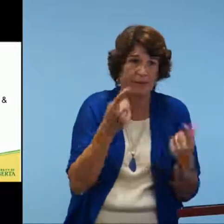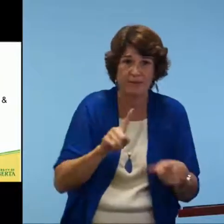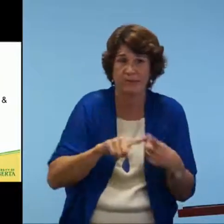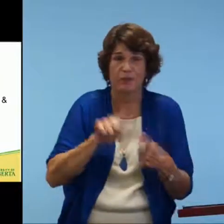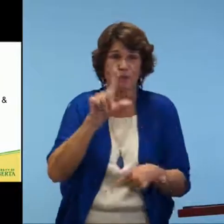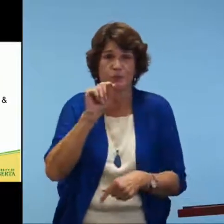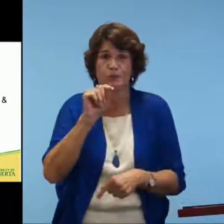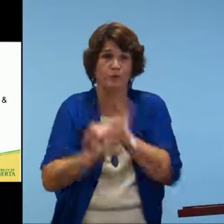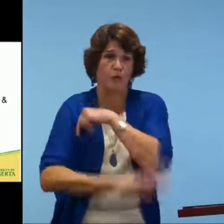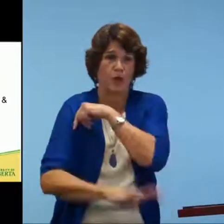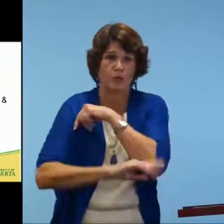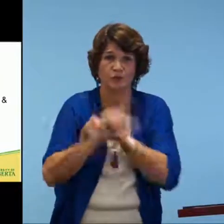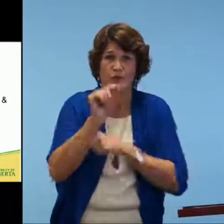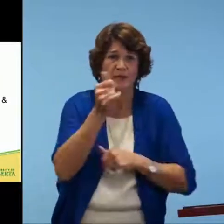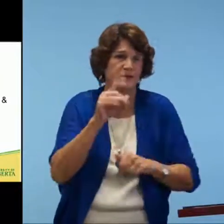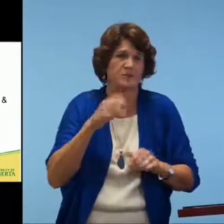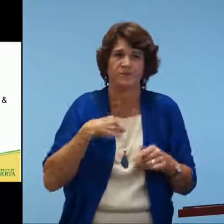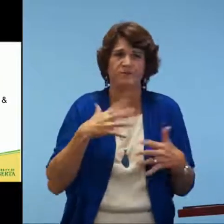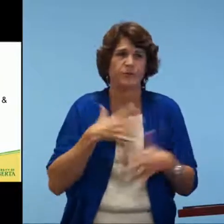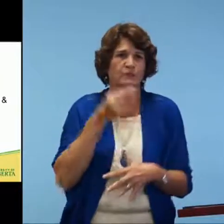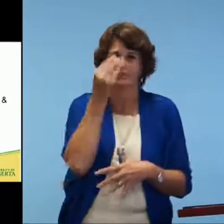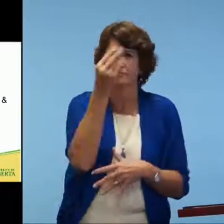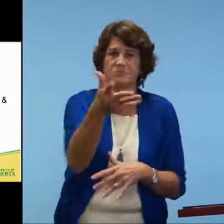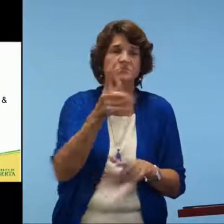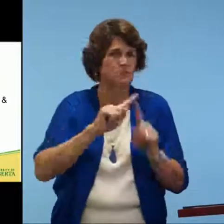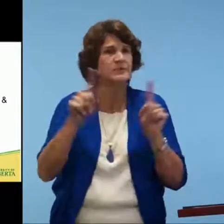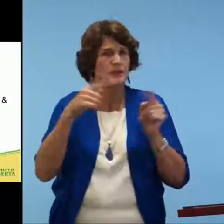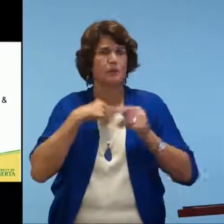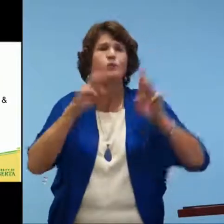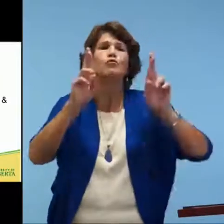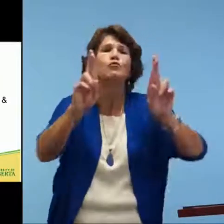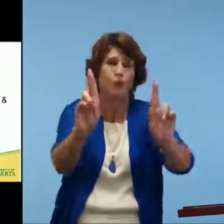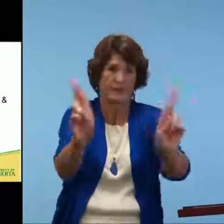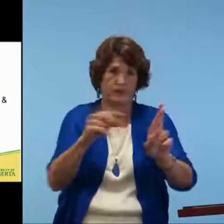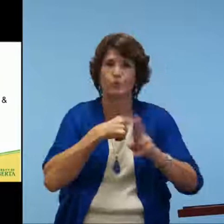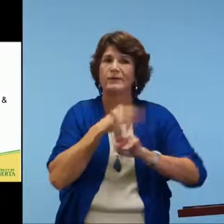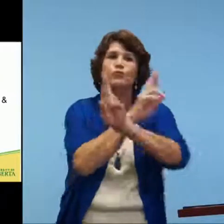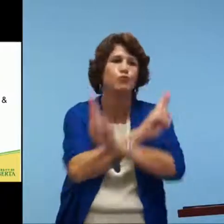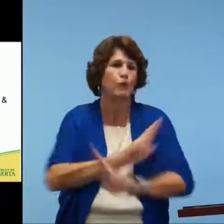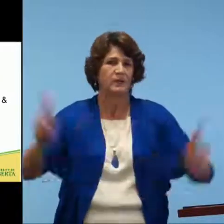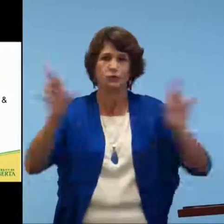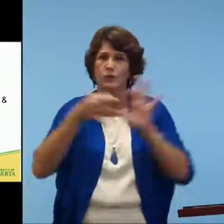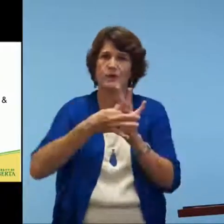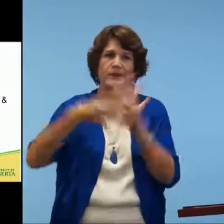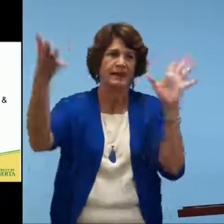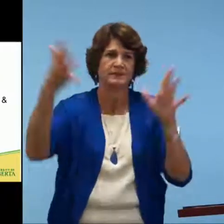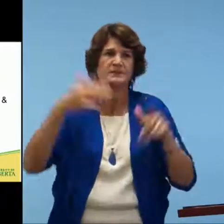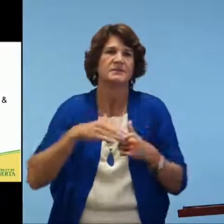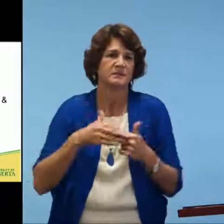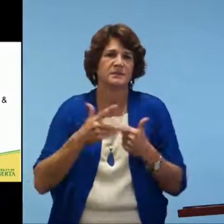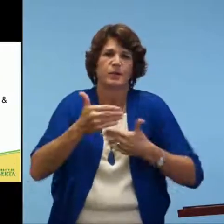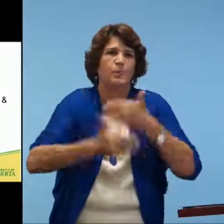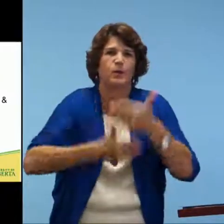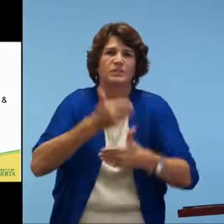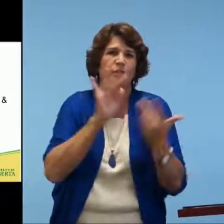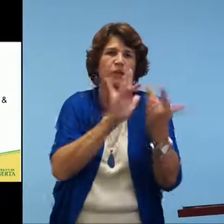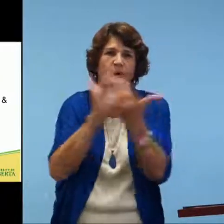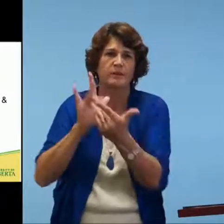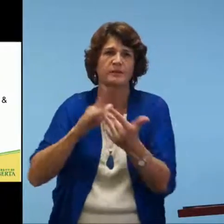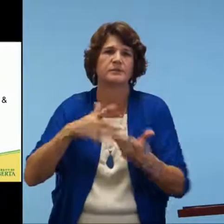spring 2018 and then it doesn't happen. And fall 2018 and it might not happen. What I want people to know is that we're ready to release it. the